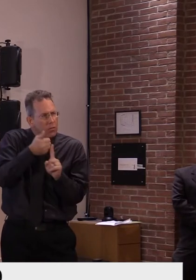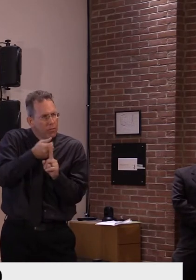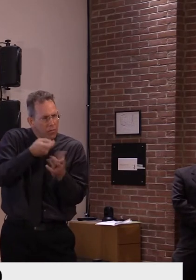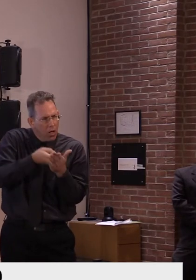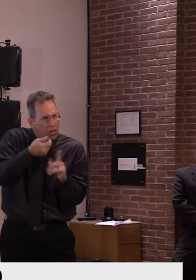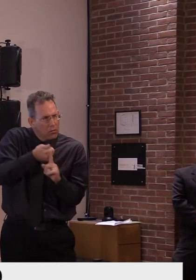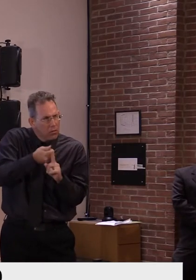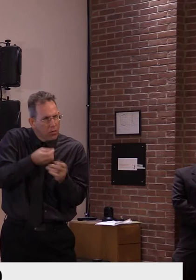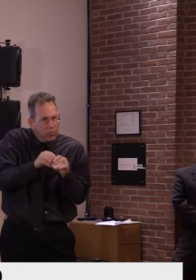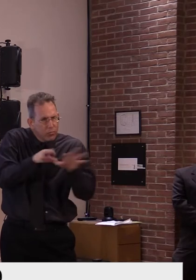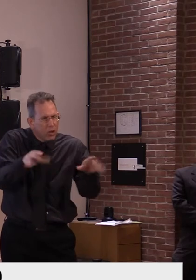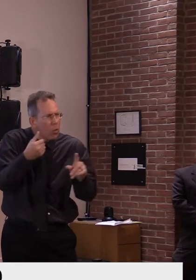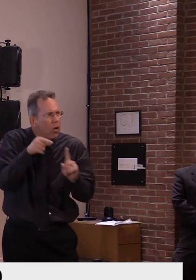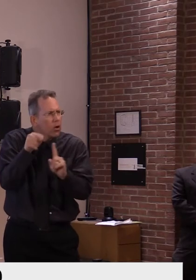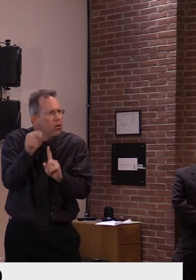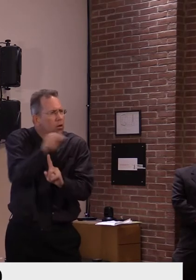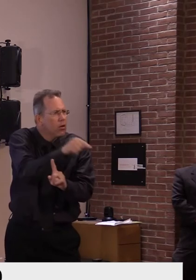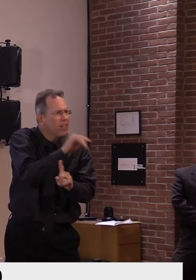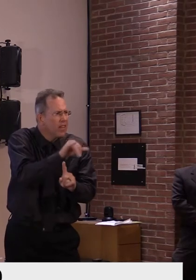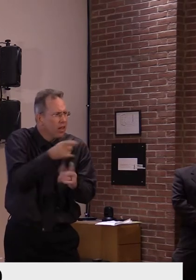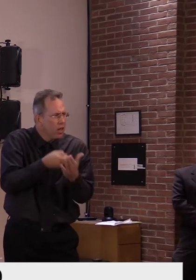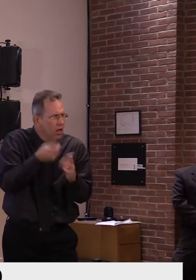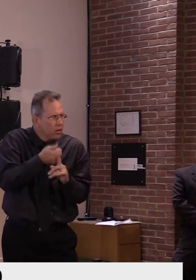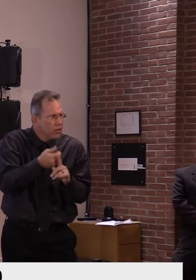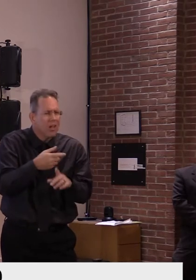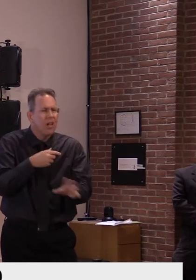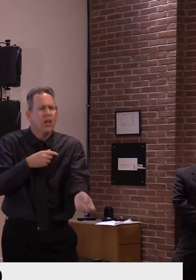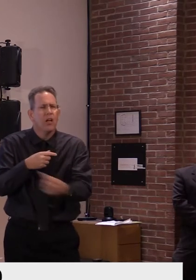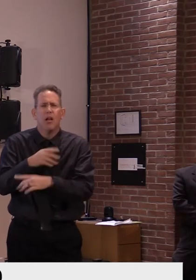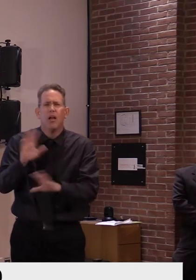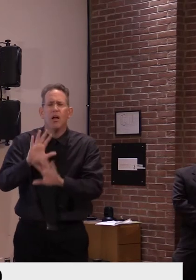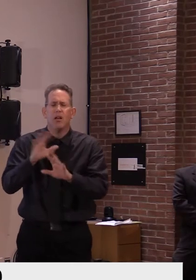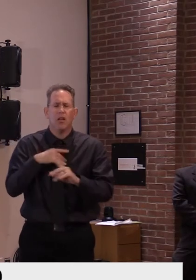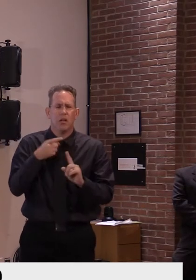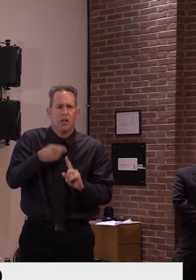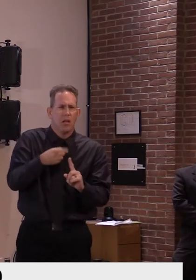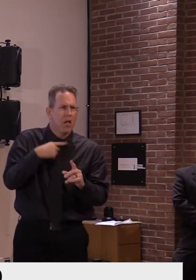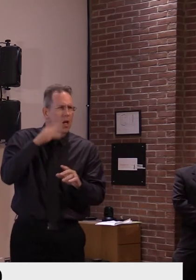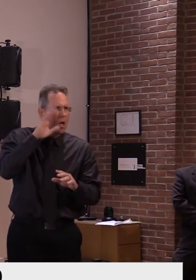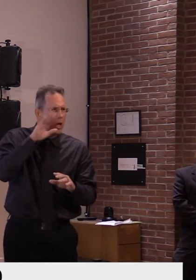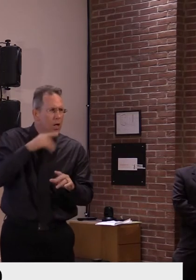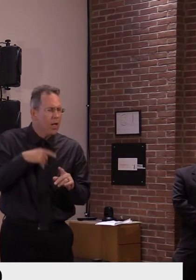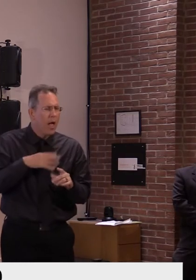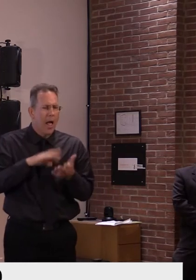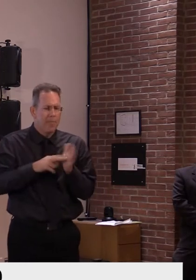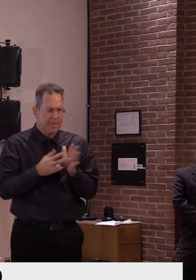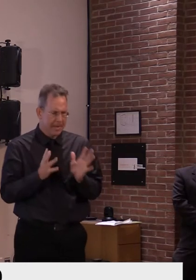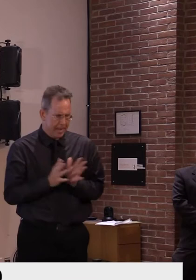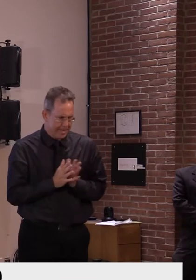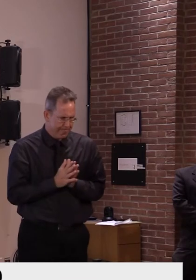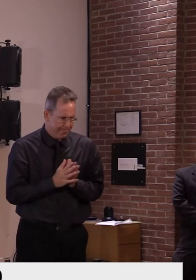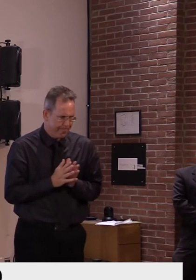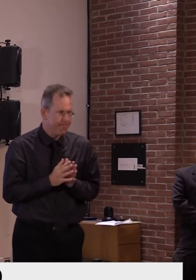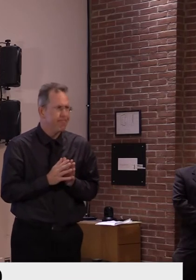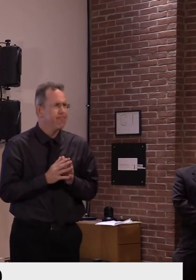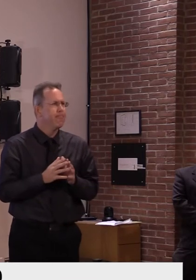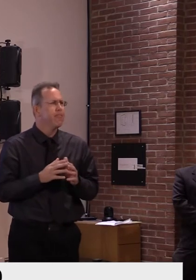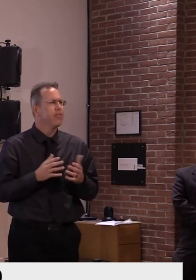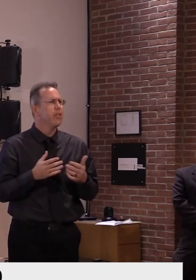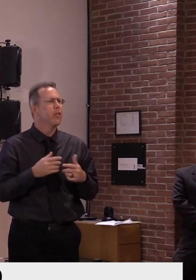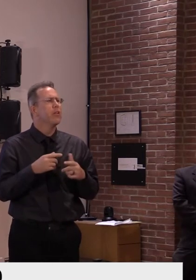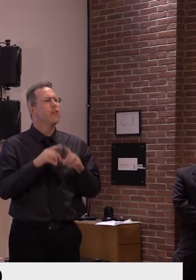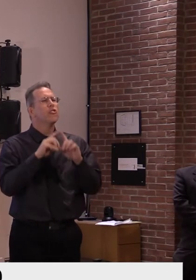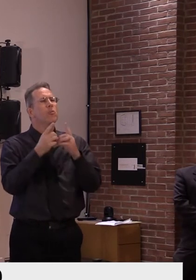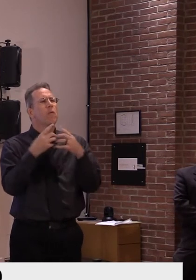Uh, yeah, no, I was, I was referring to the, uh, you know, same PDF that the Department of Health puts out with school by school data,